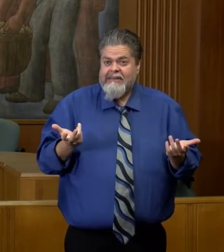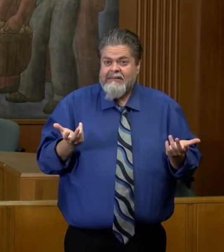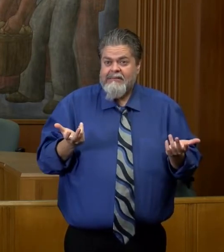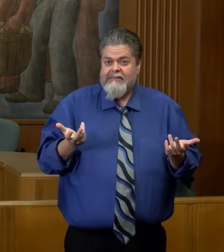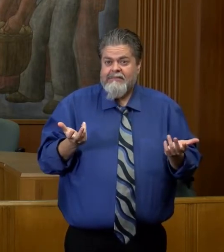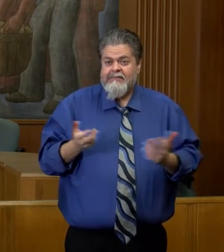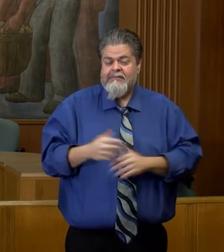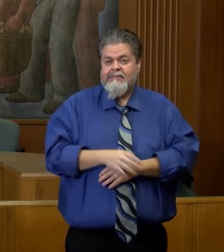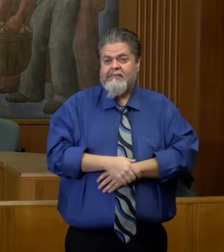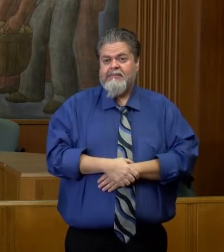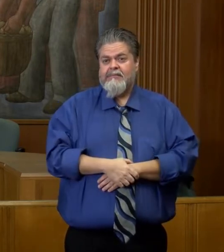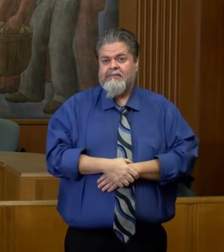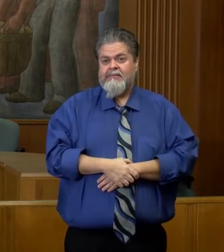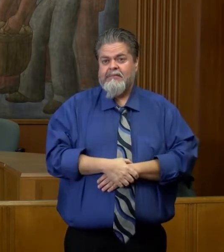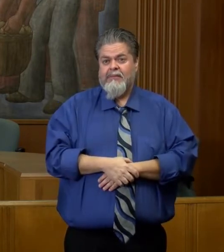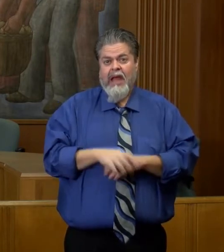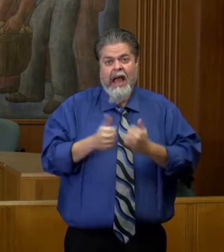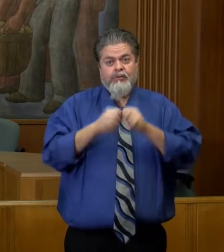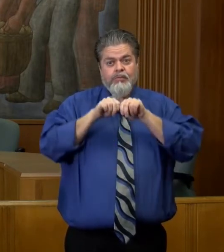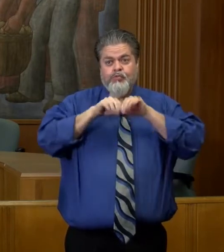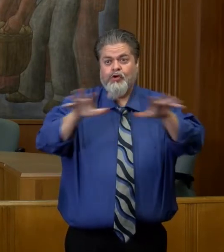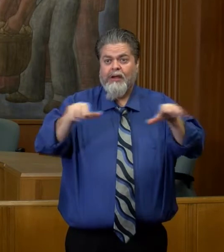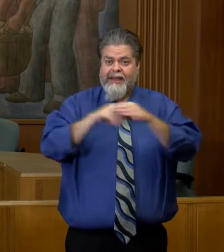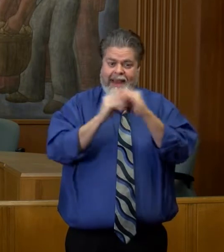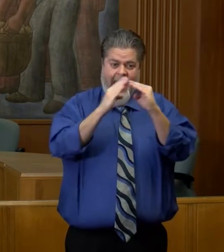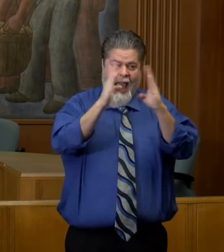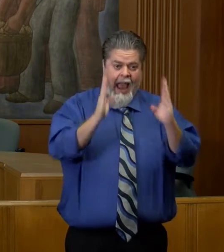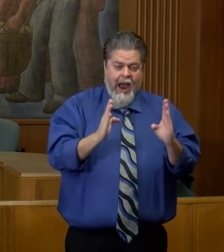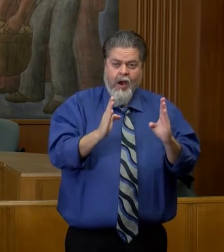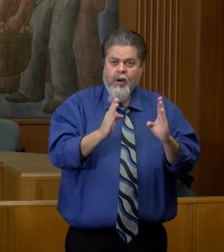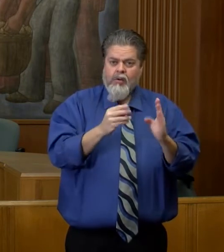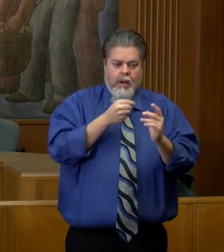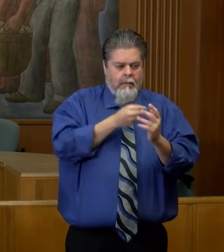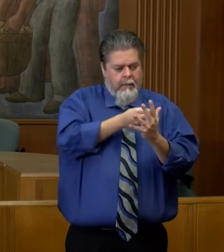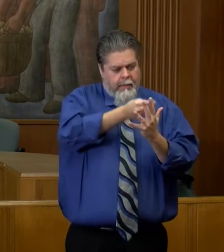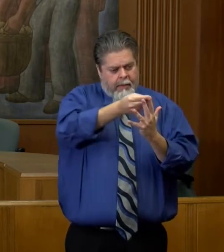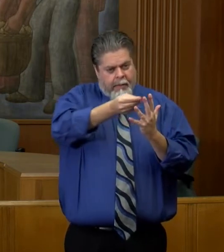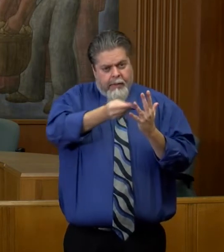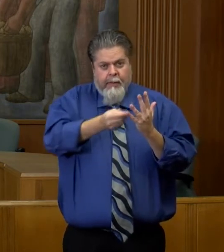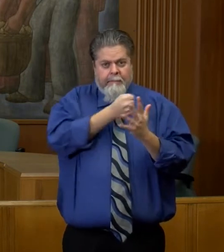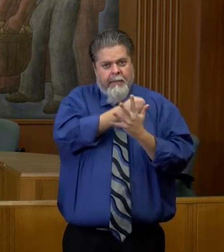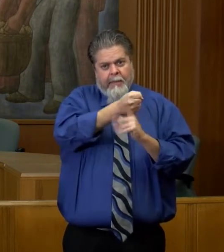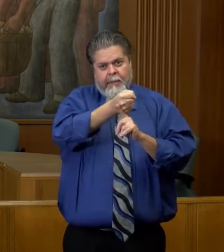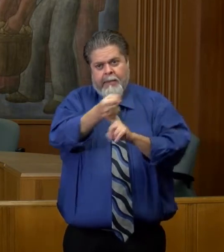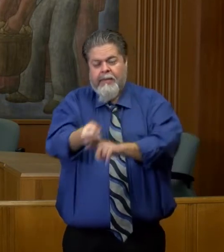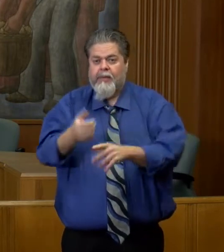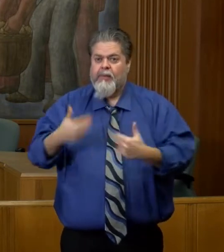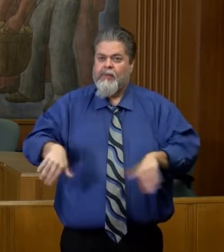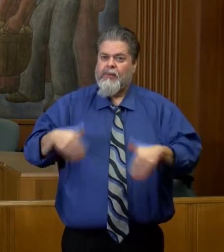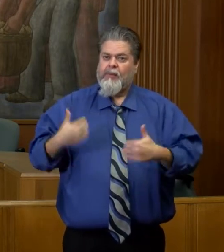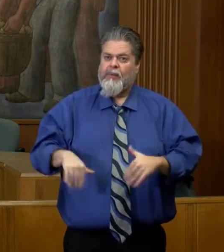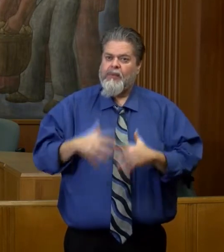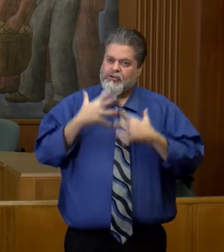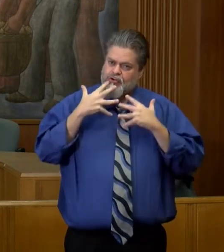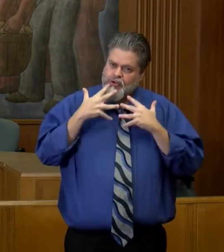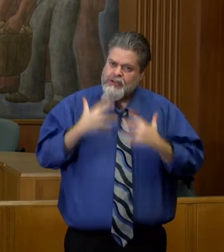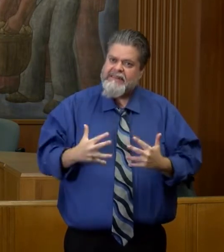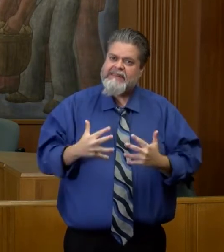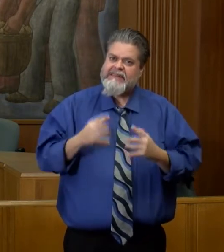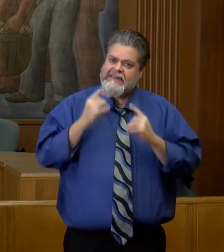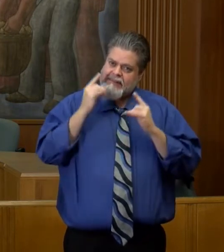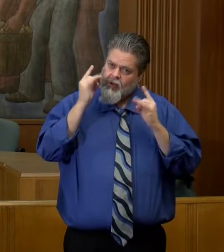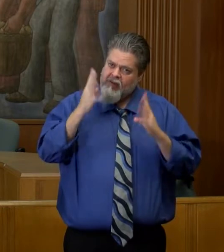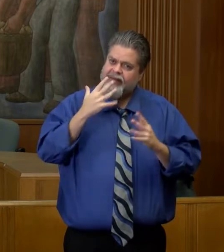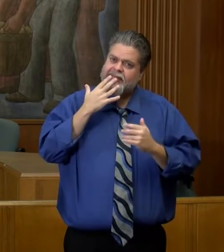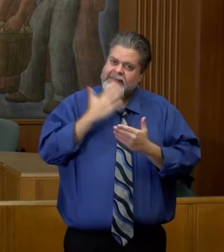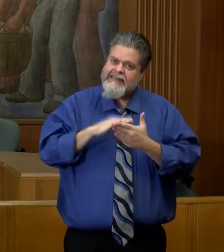But the way it spreads through households and just hits one after another can just be so big of a tragedy. And to health